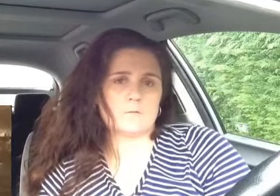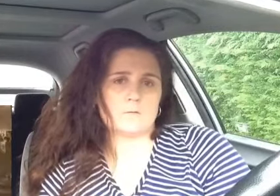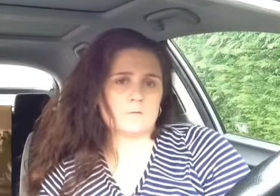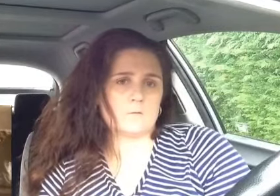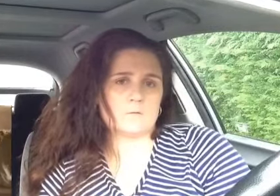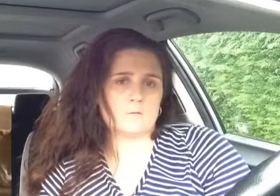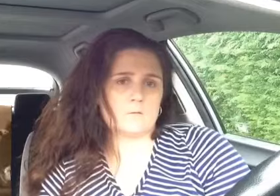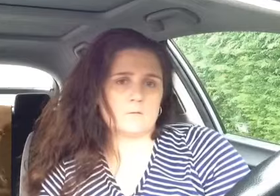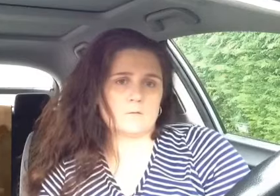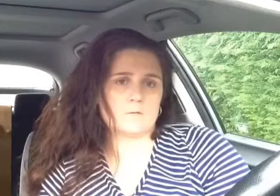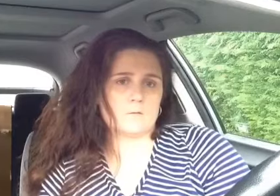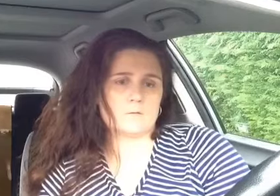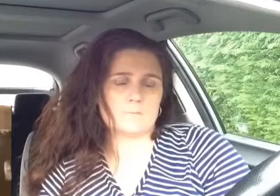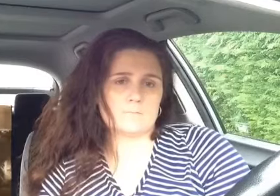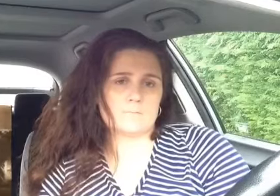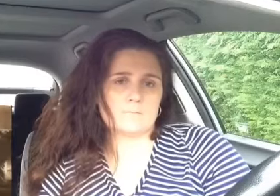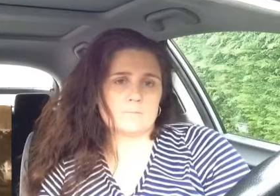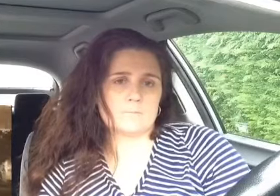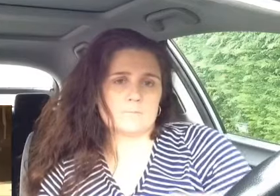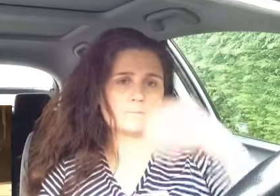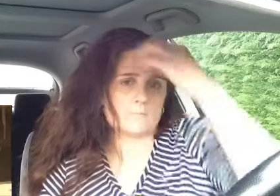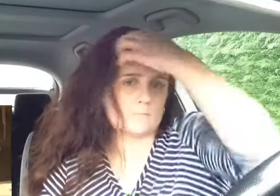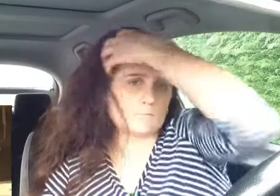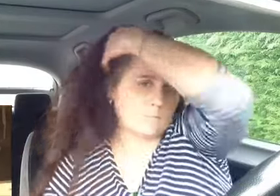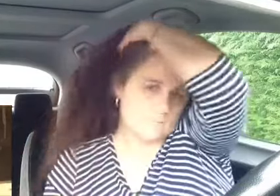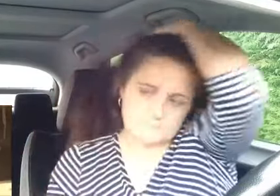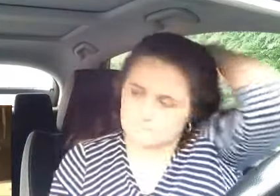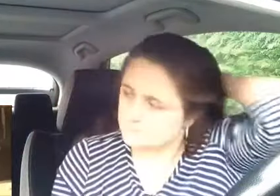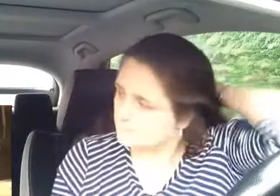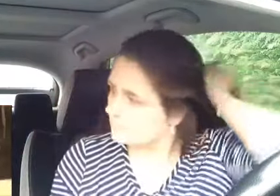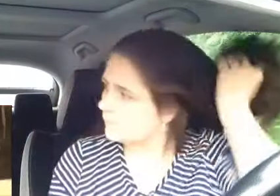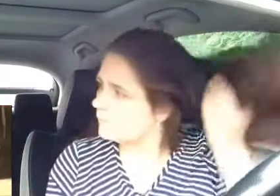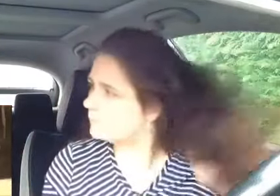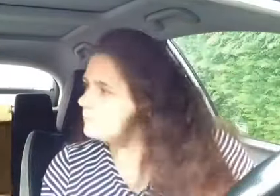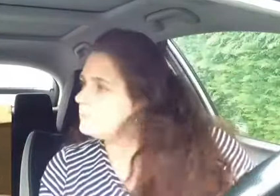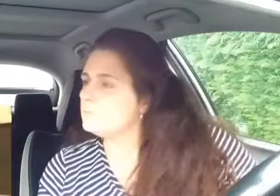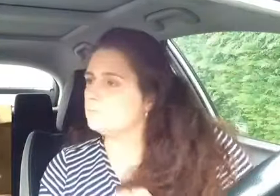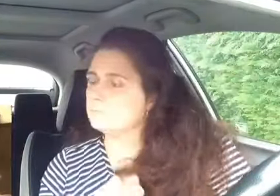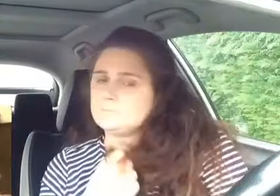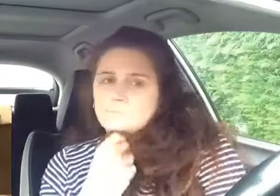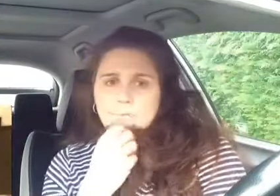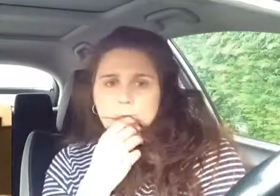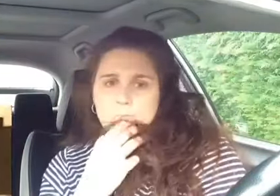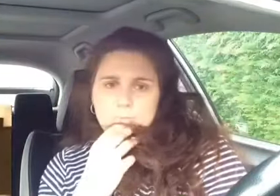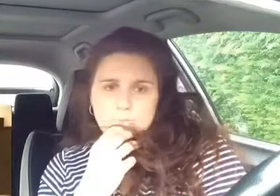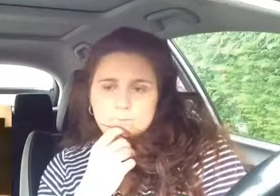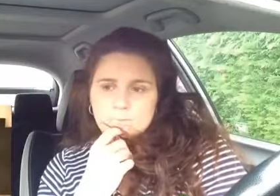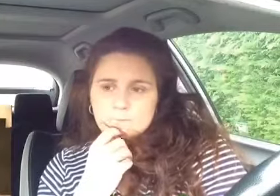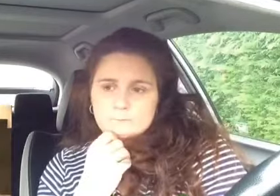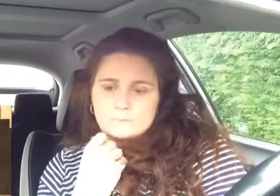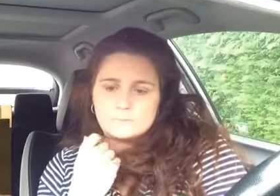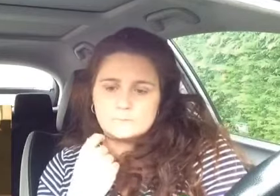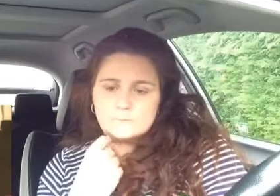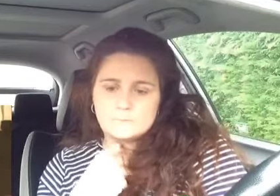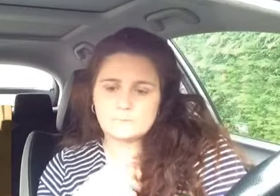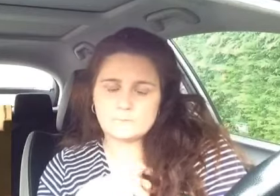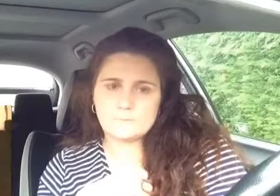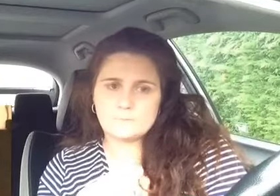to feed their starving people and the children we always see digging through food and trash on commercials but plutocracies in other words a